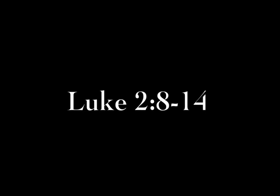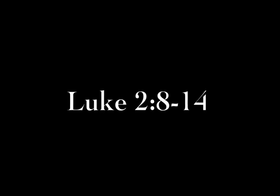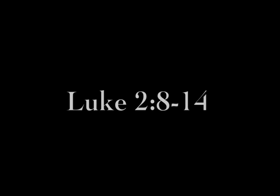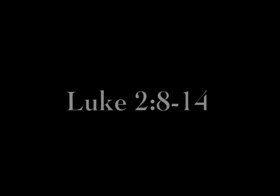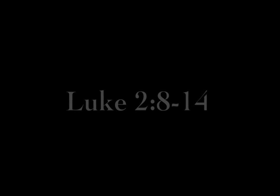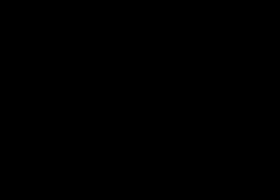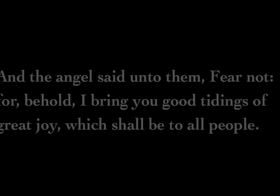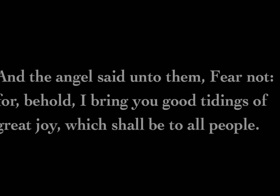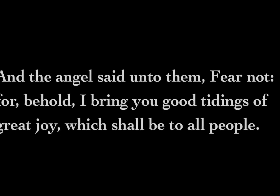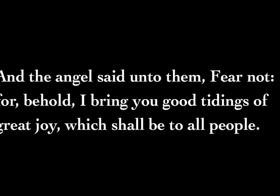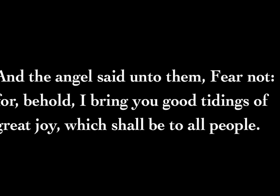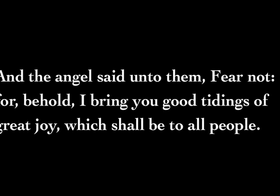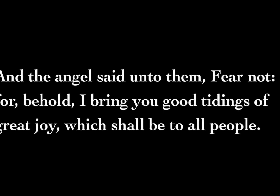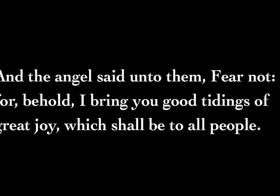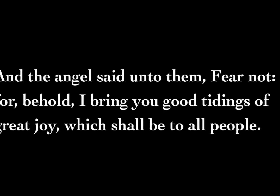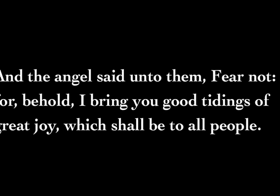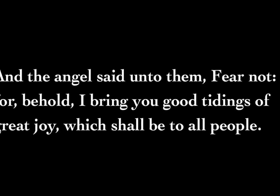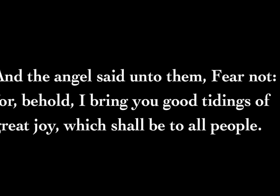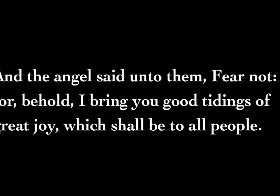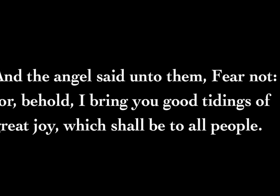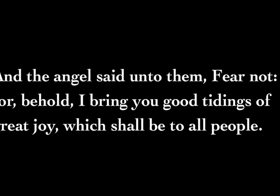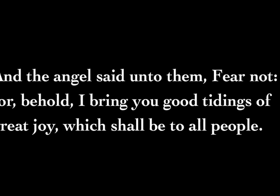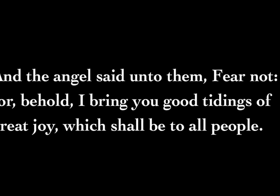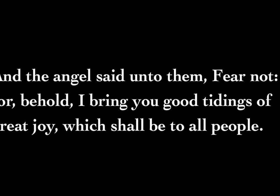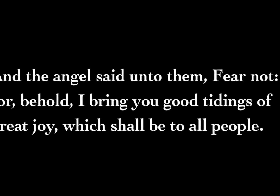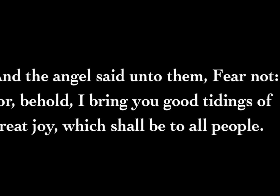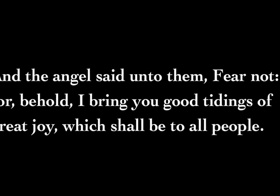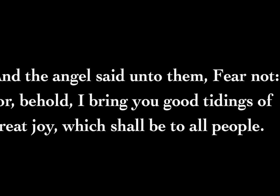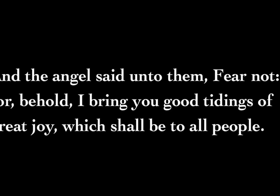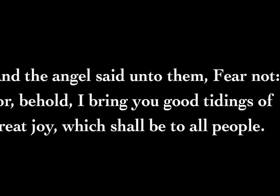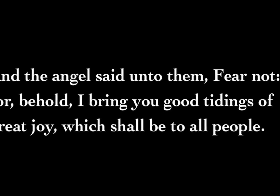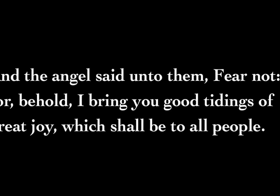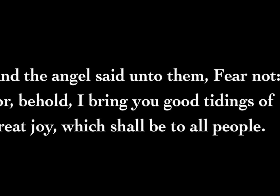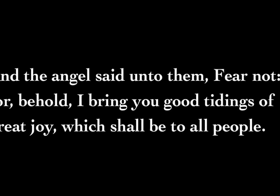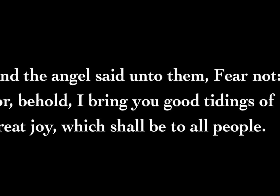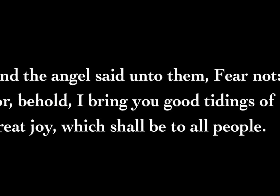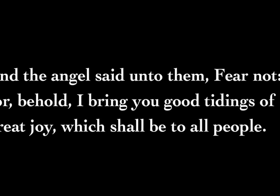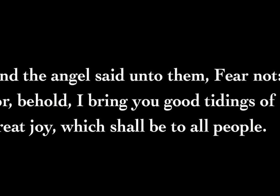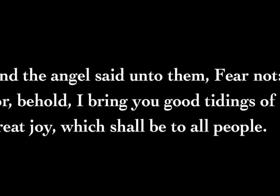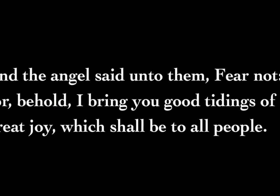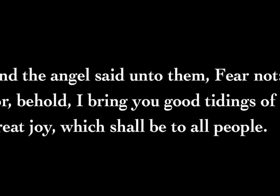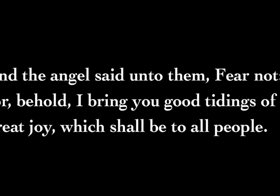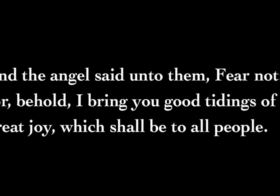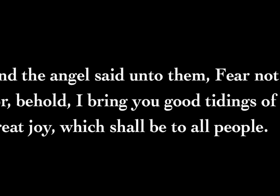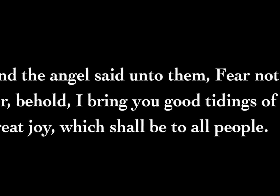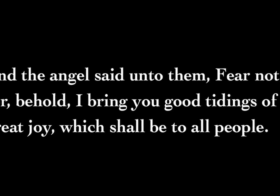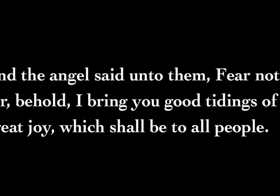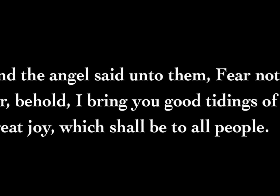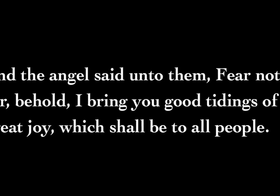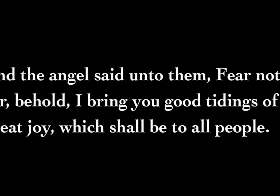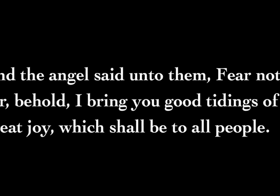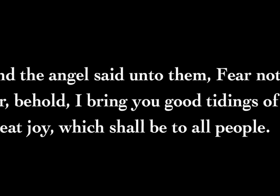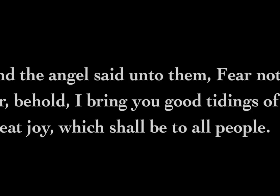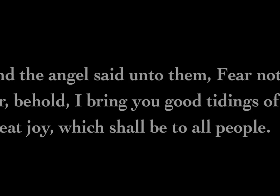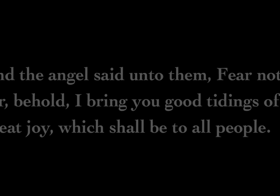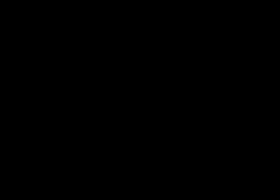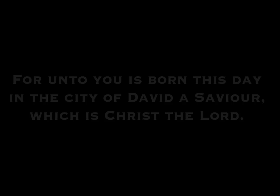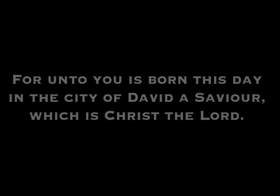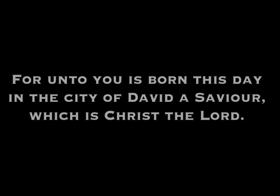through 14. And the angel said unto them, Fear not, for behold, I bring you good tidings of great joy, which shall be to all